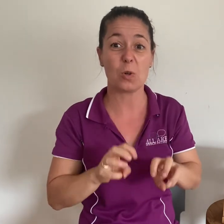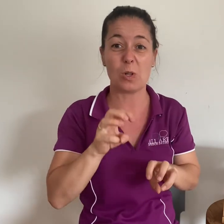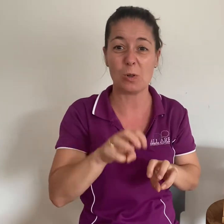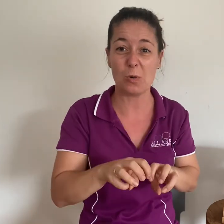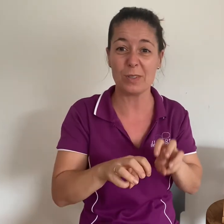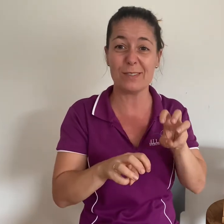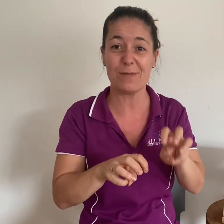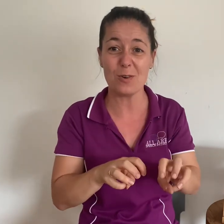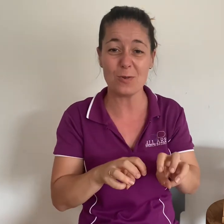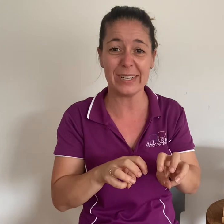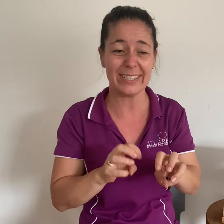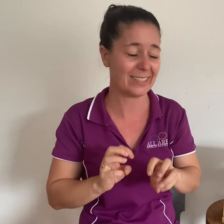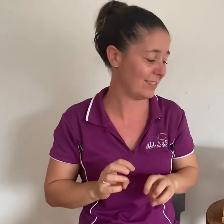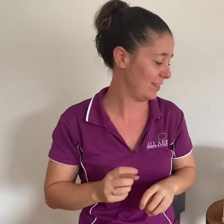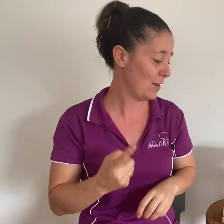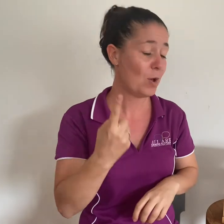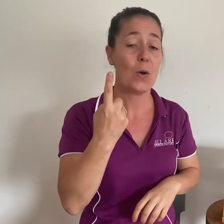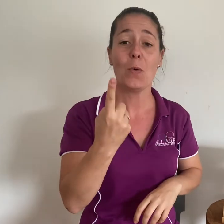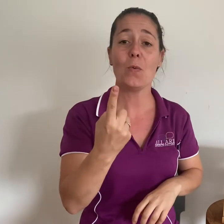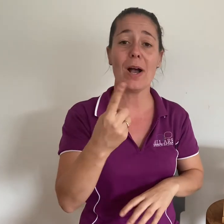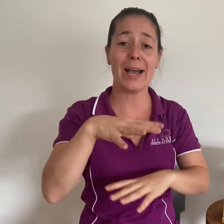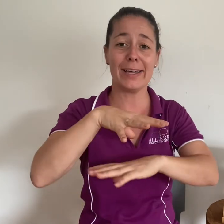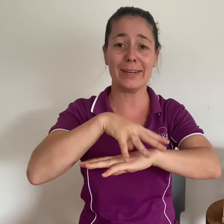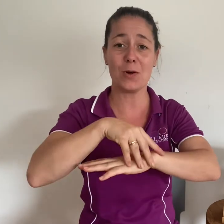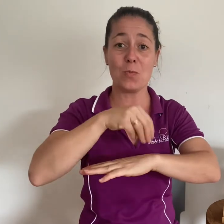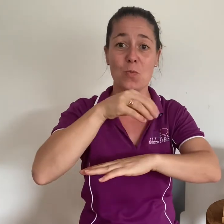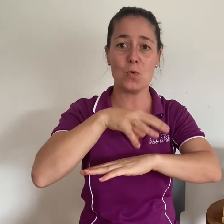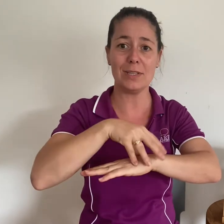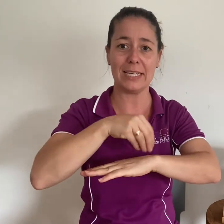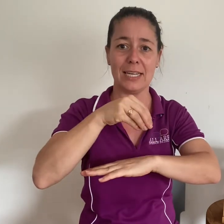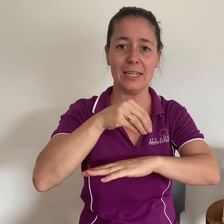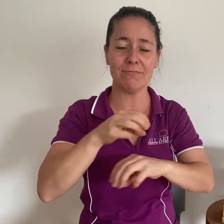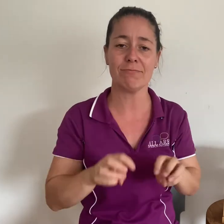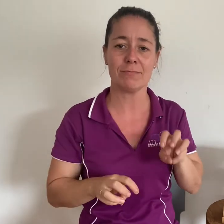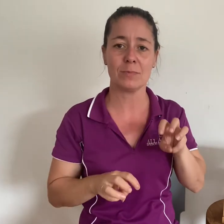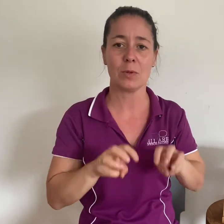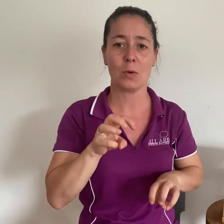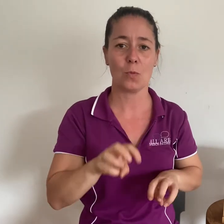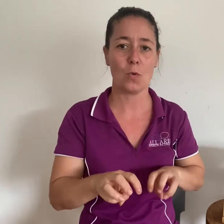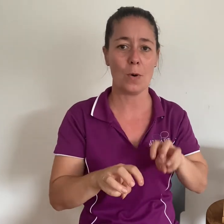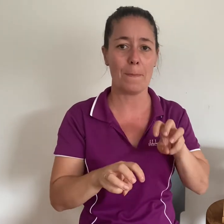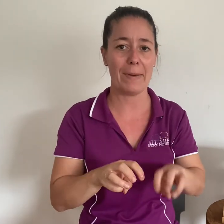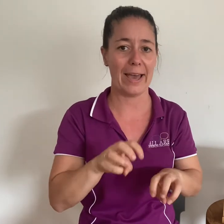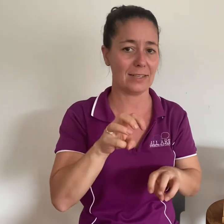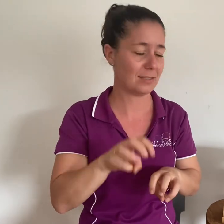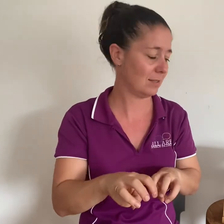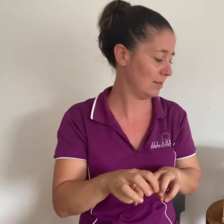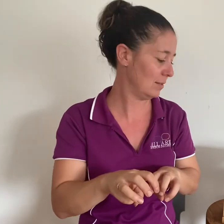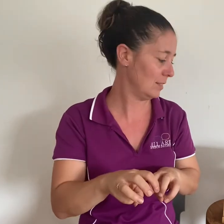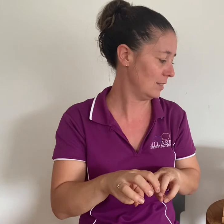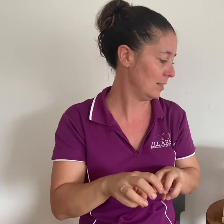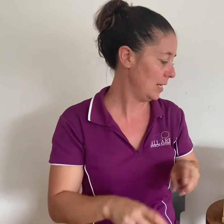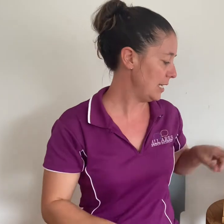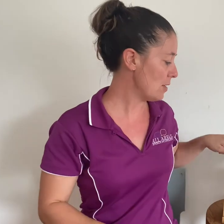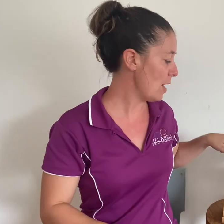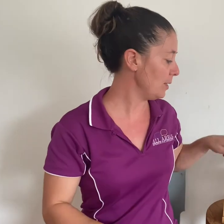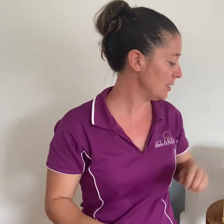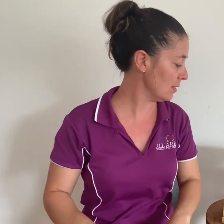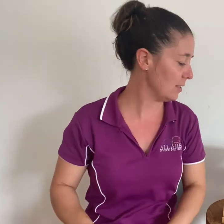claws forward one woolly wombat now I'm using the sign